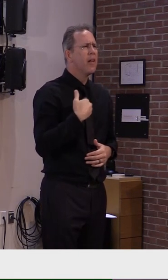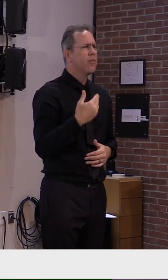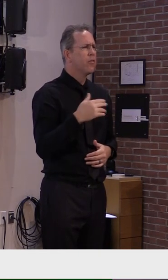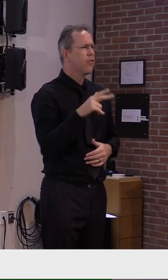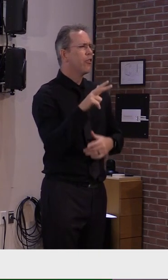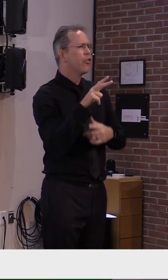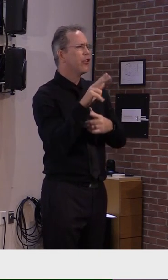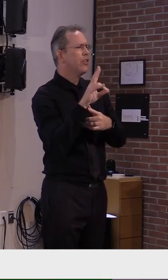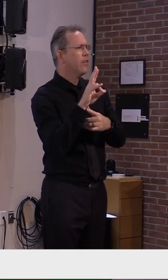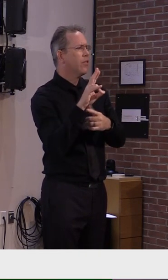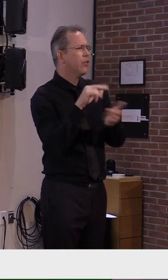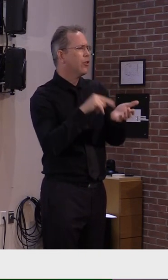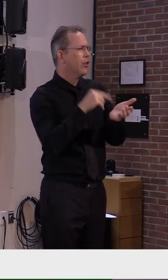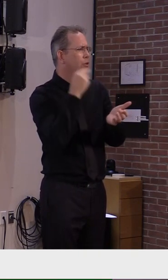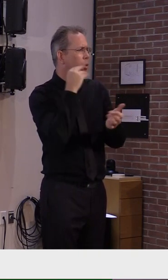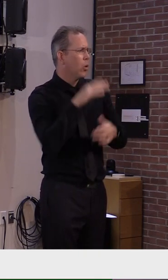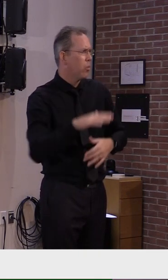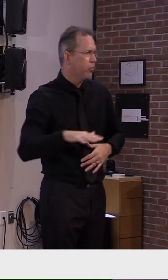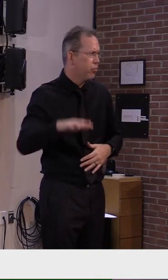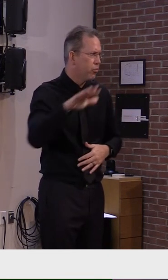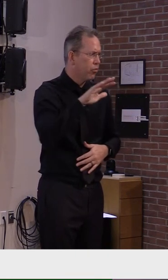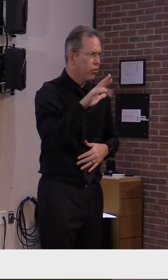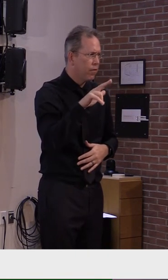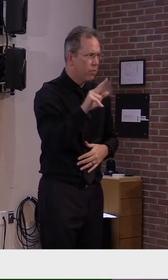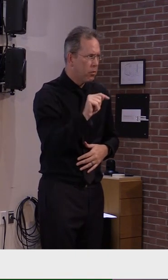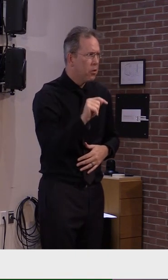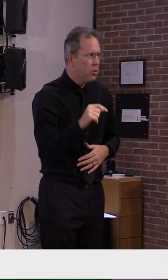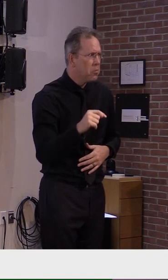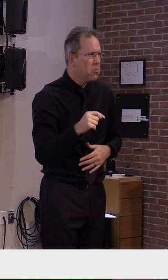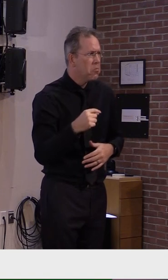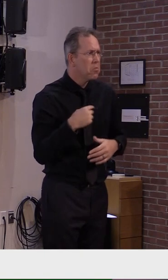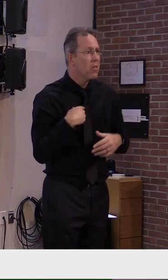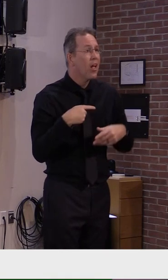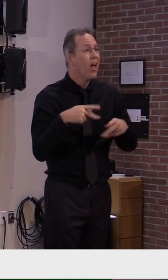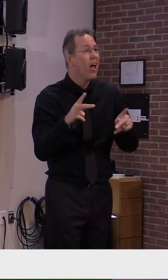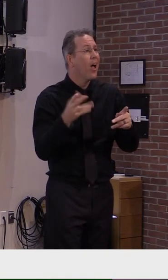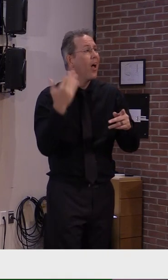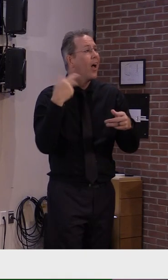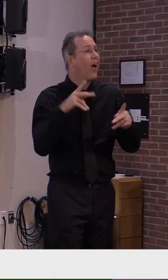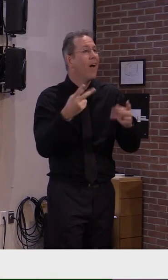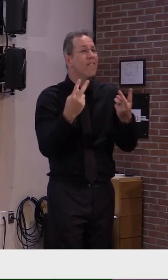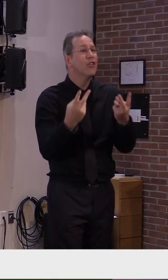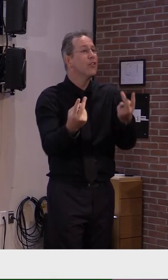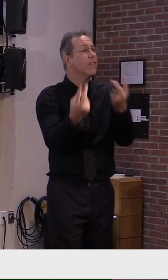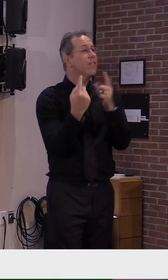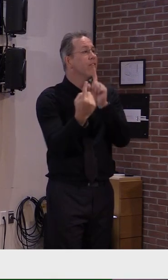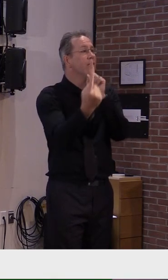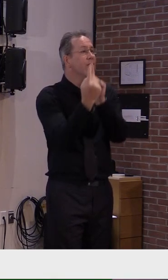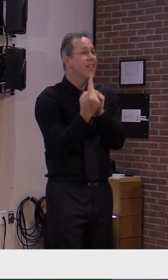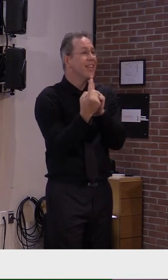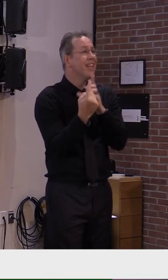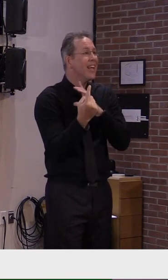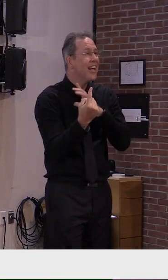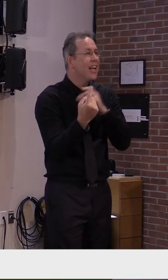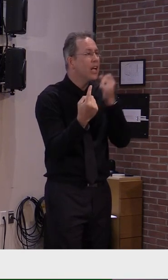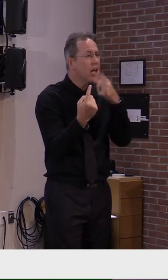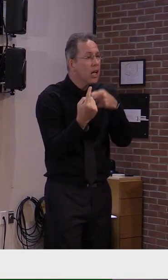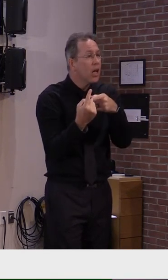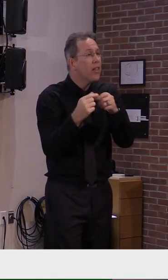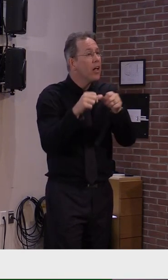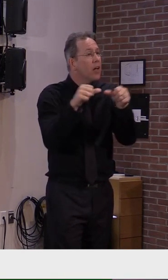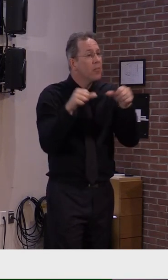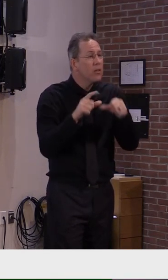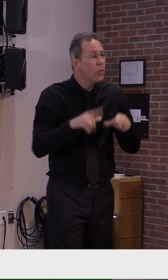to allow indoor visitation unless there is a positive staff or resident in the facility or the county positivity